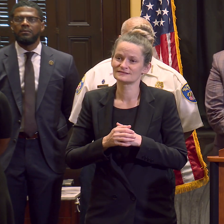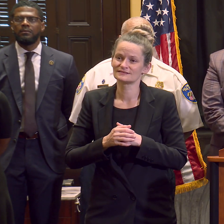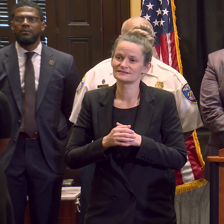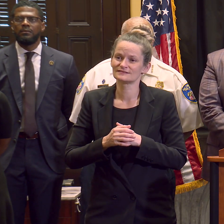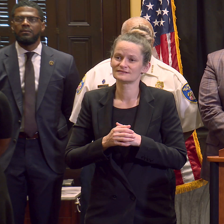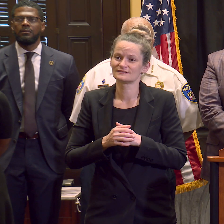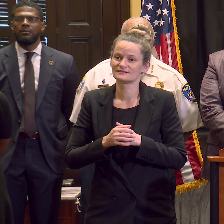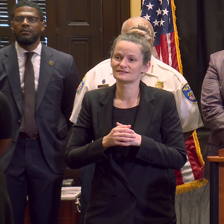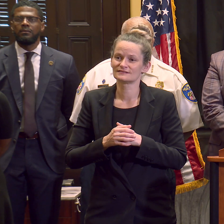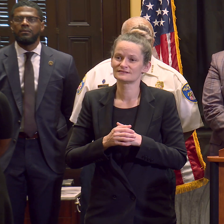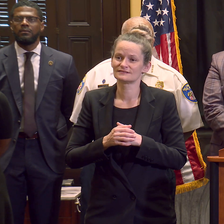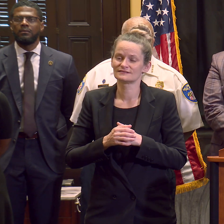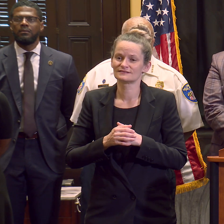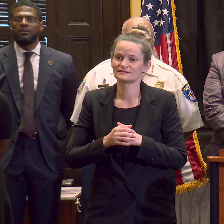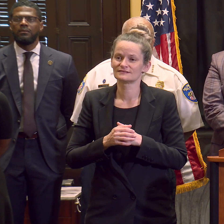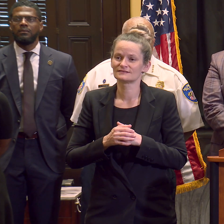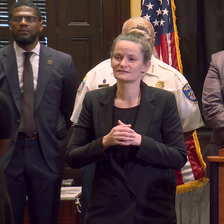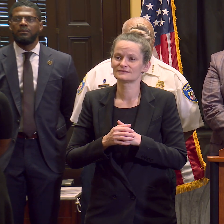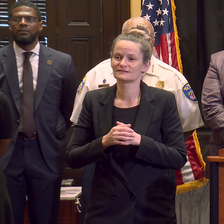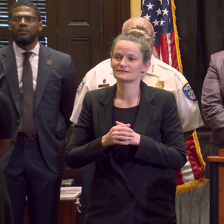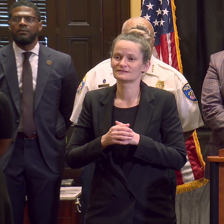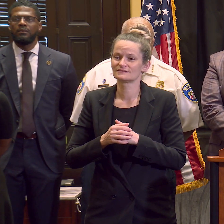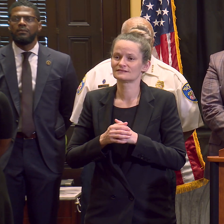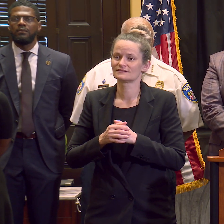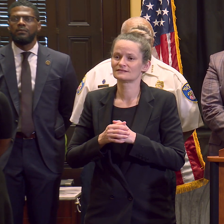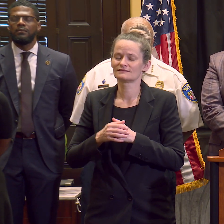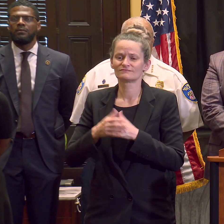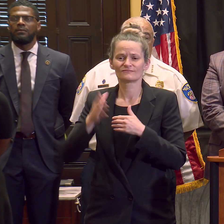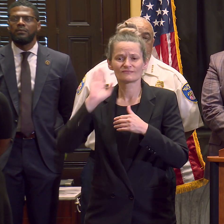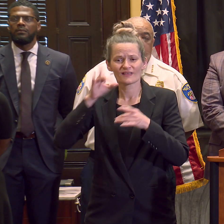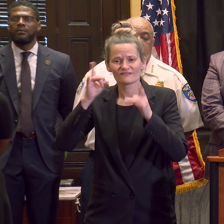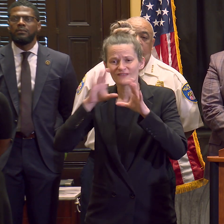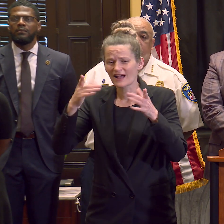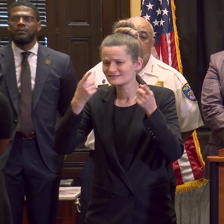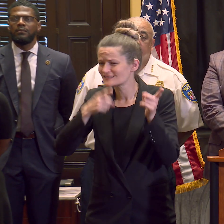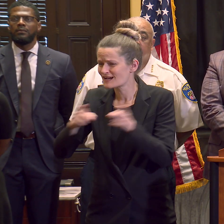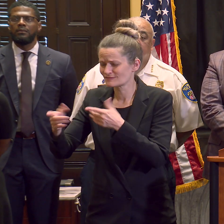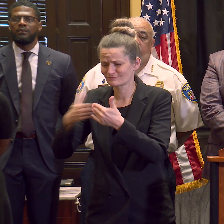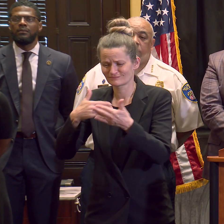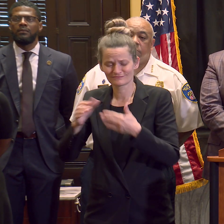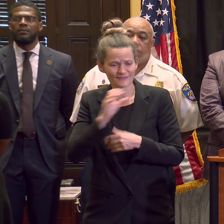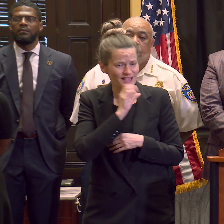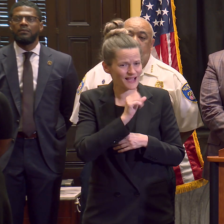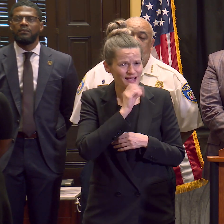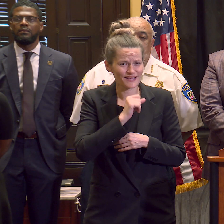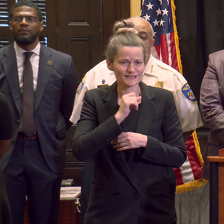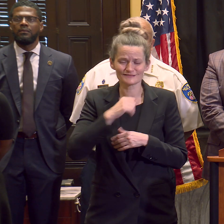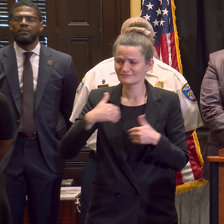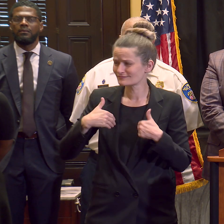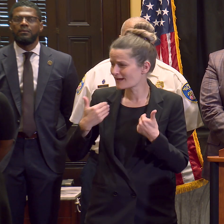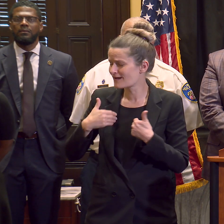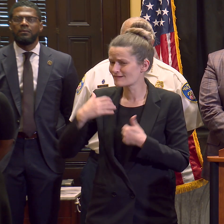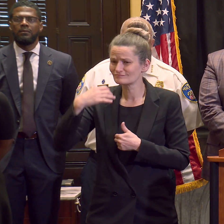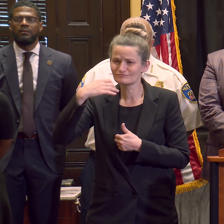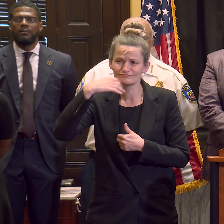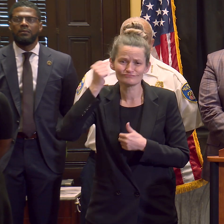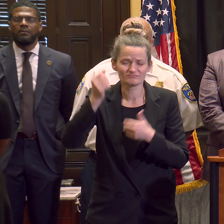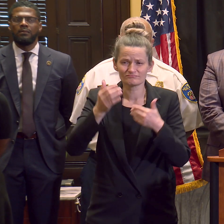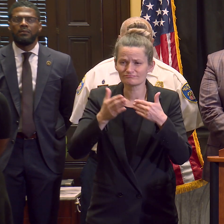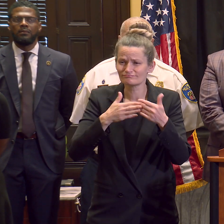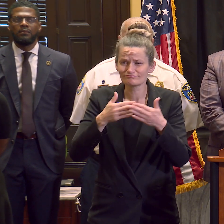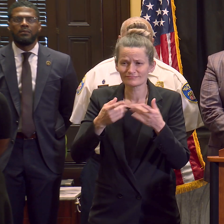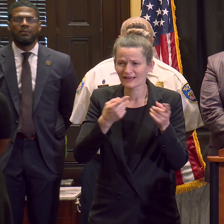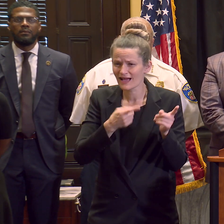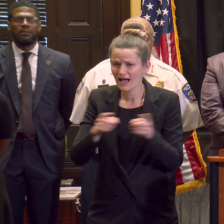regardless of who is committing them. We're going to continue to connect these young people to jobs and